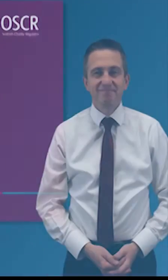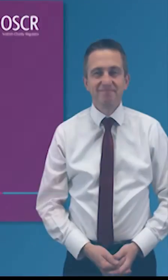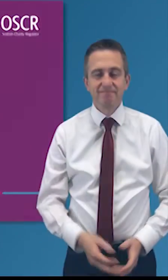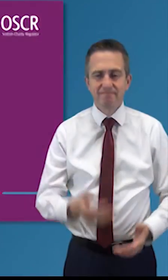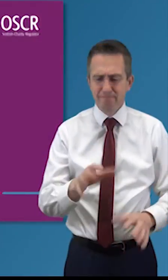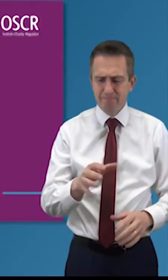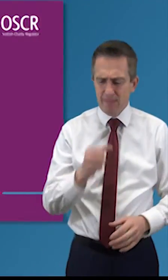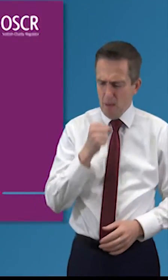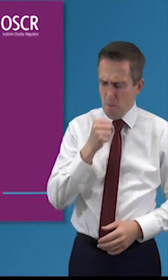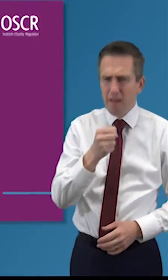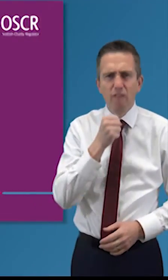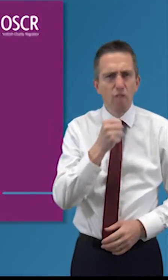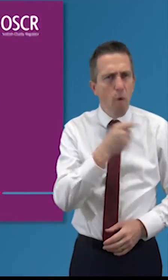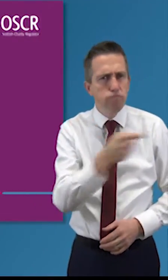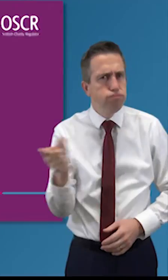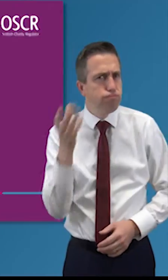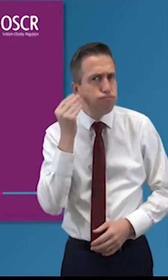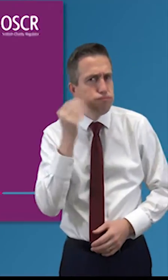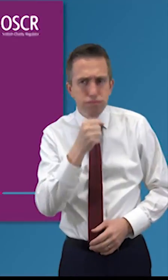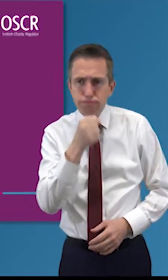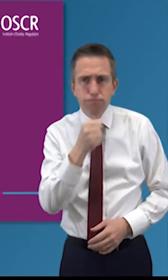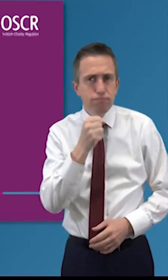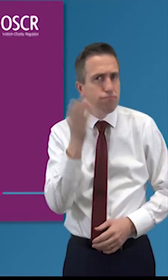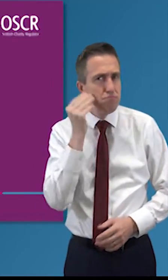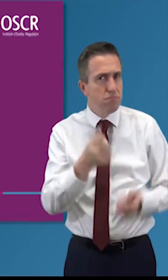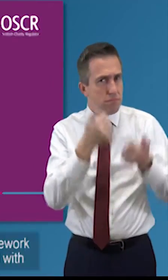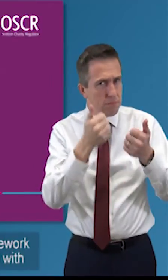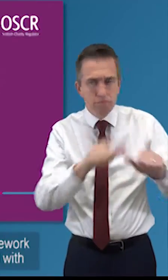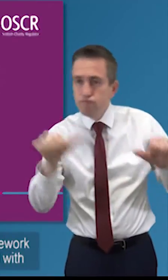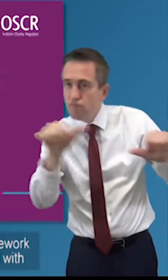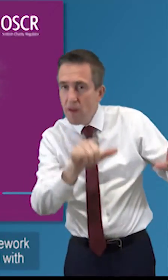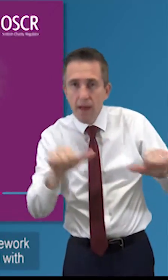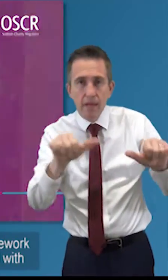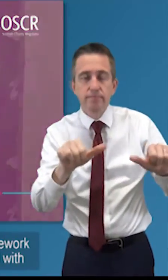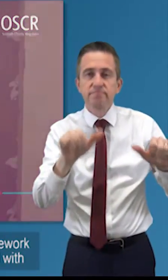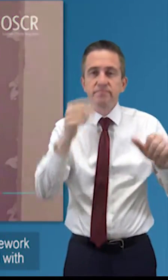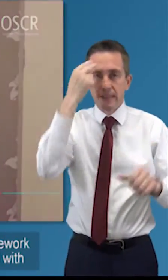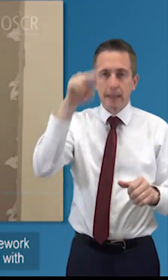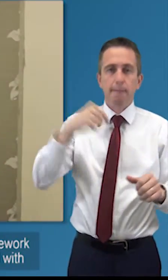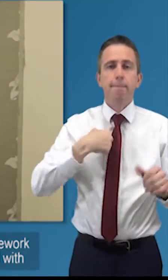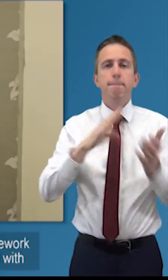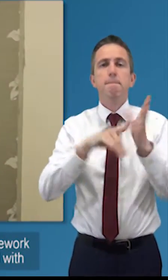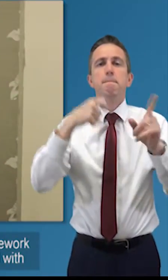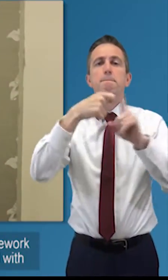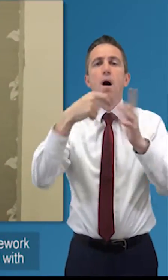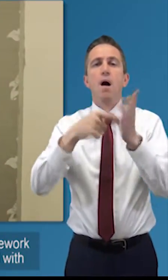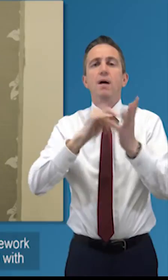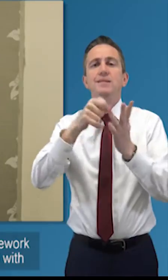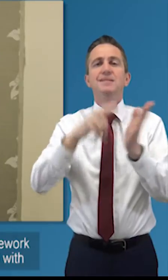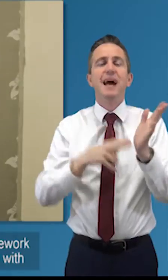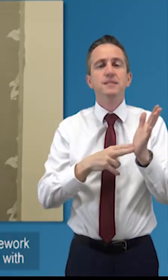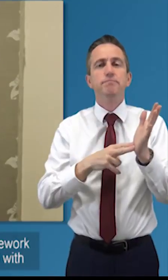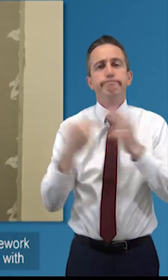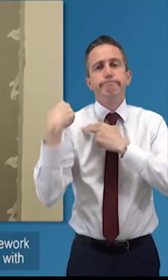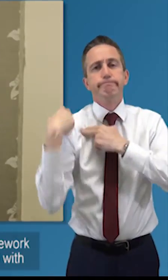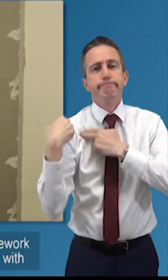microphones never work for me is this microphone working for me okay that's good uh so my name is martin tyson and i'm